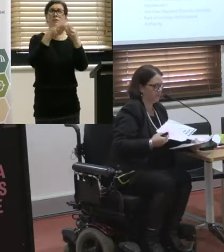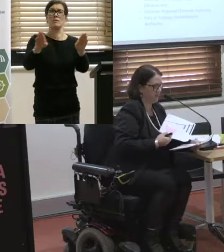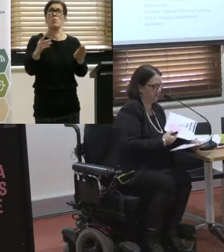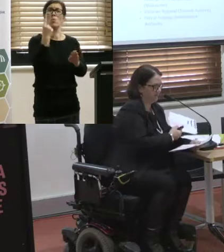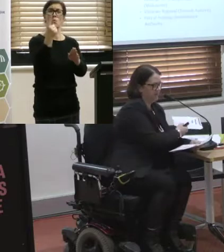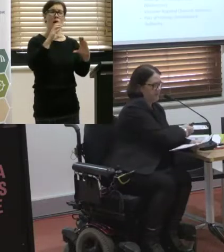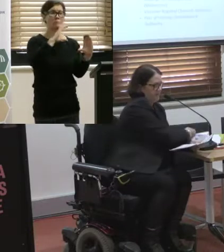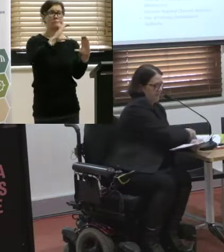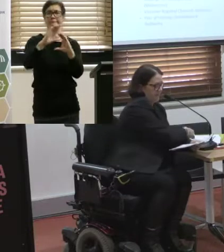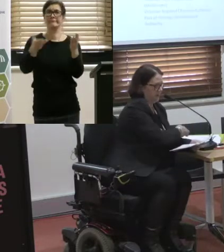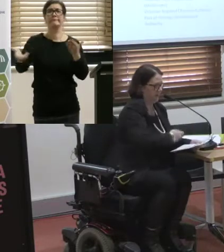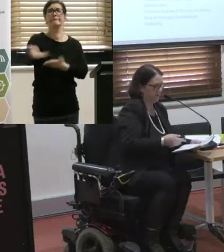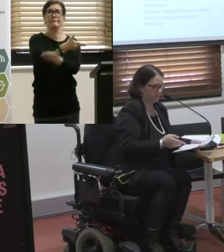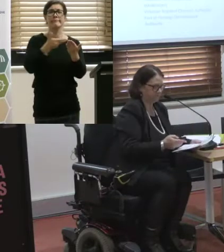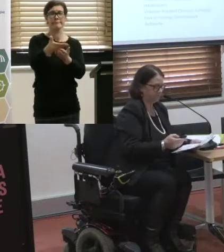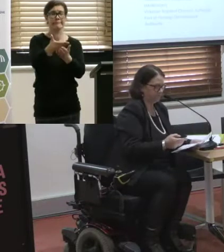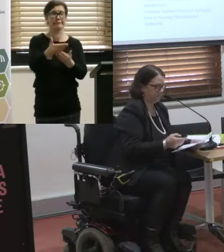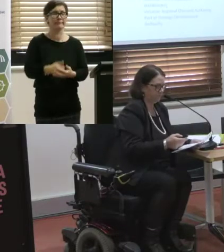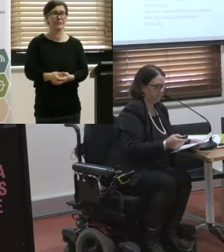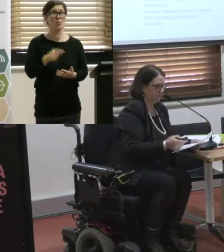goal, certainly that I foresee anyway.